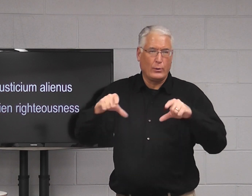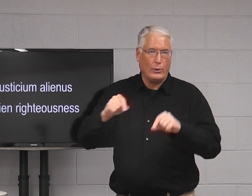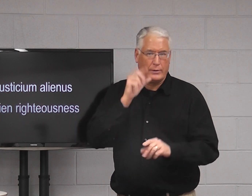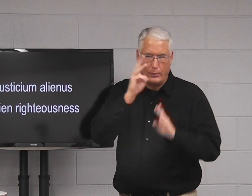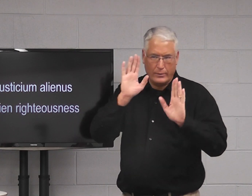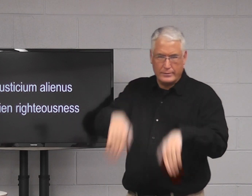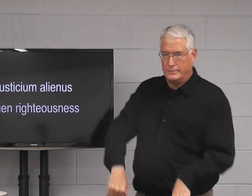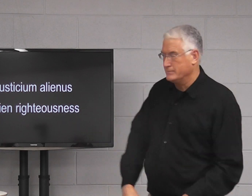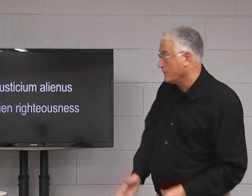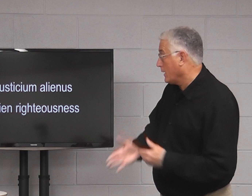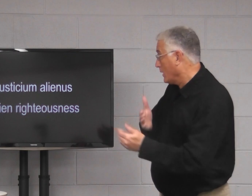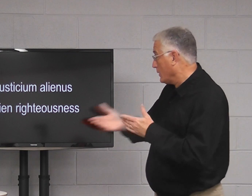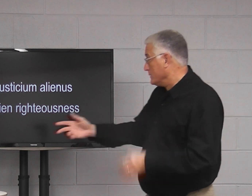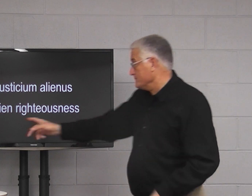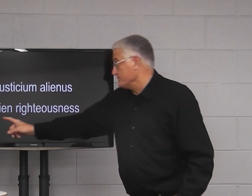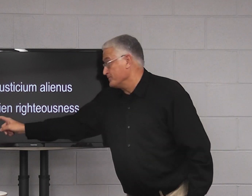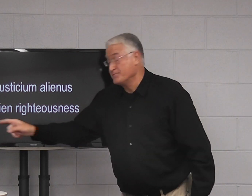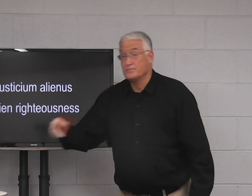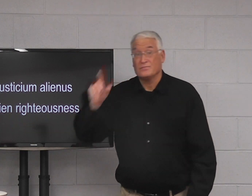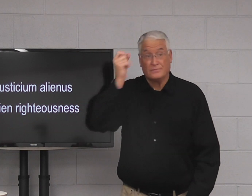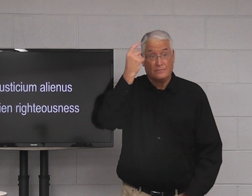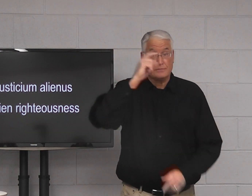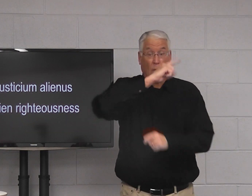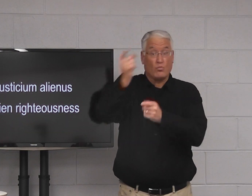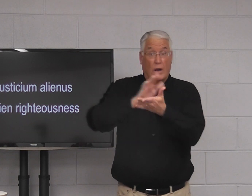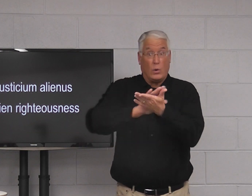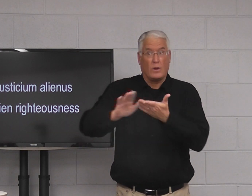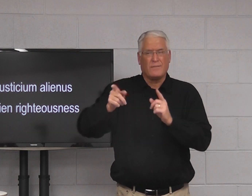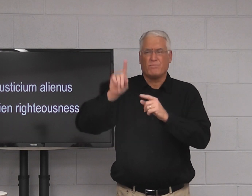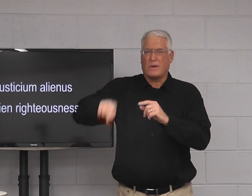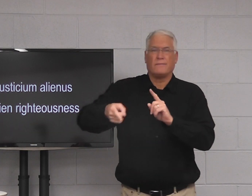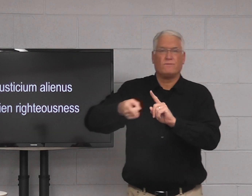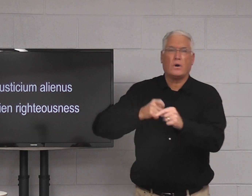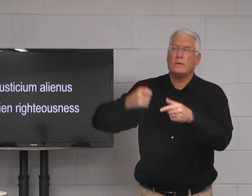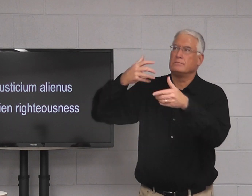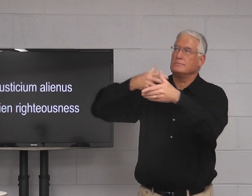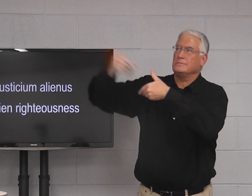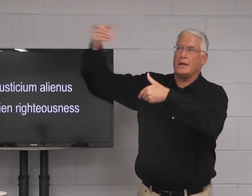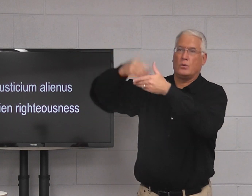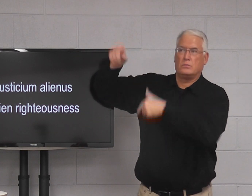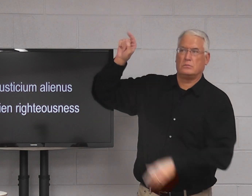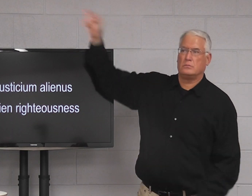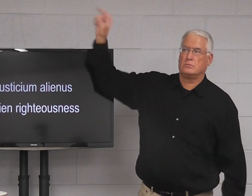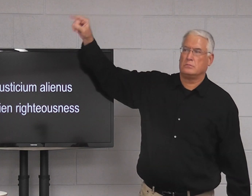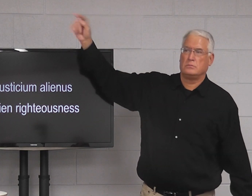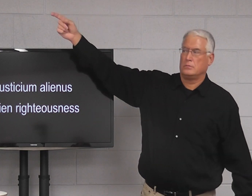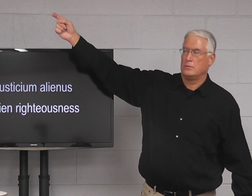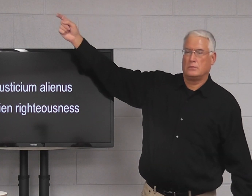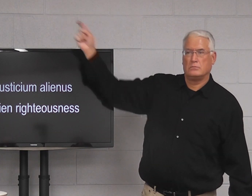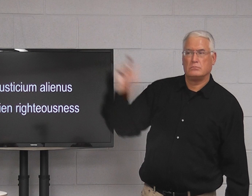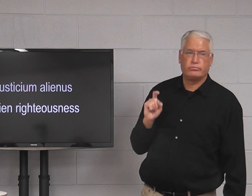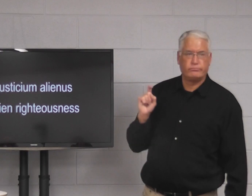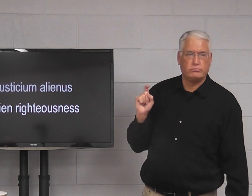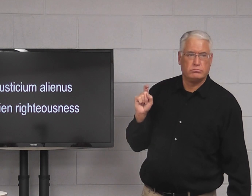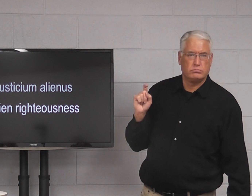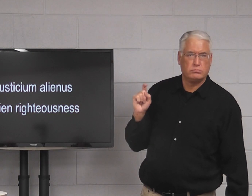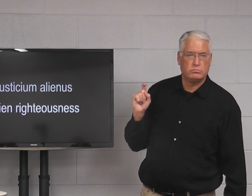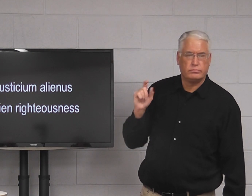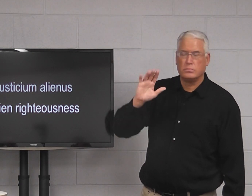he has a green card, so don't worry about that. He's righteous, but righteousness comes from the outside. It has